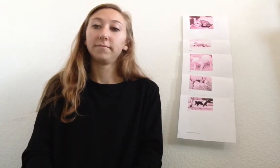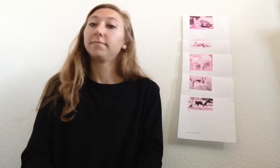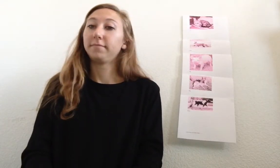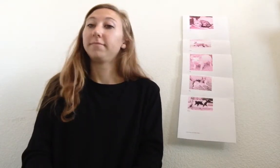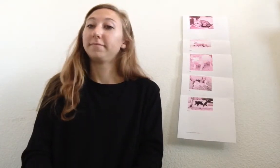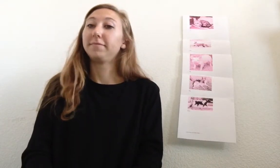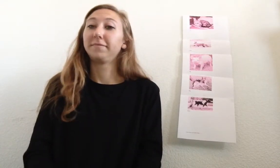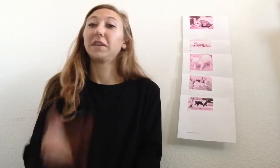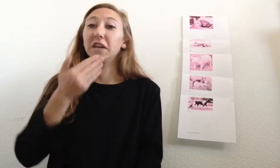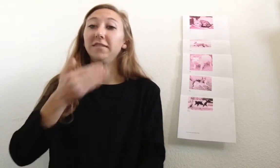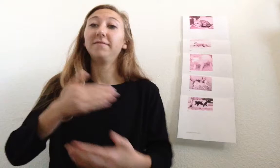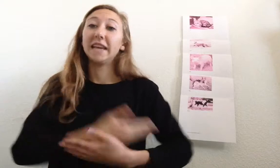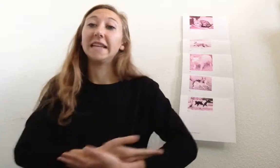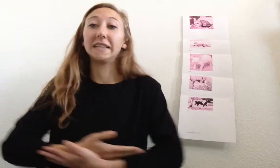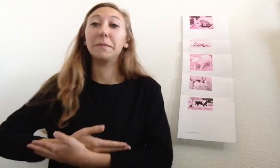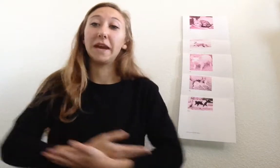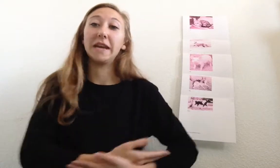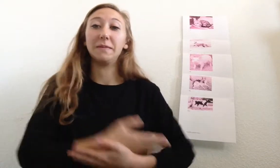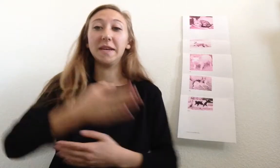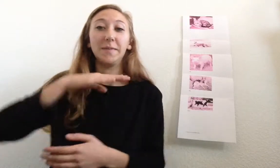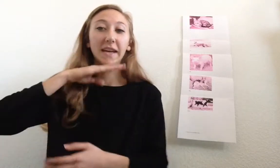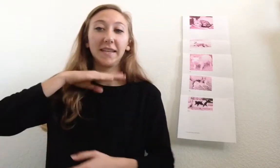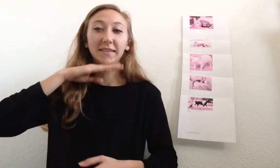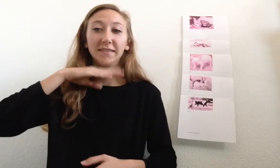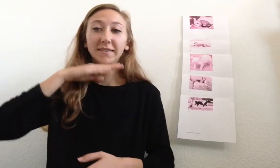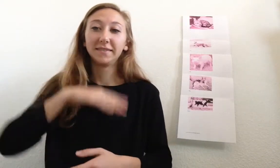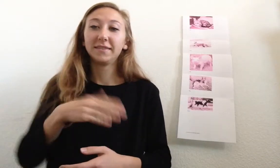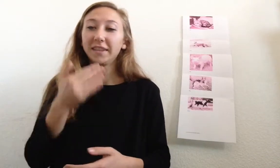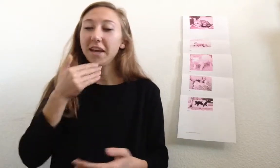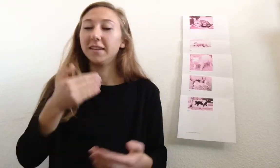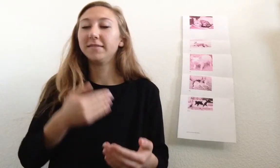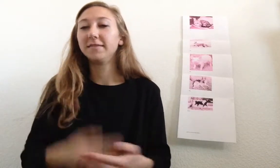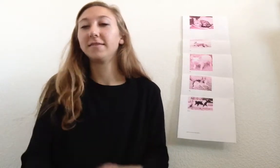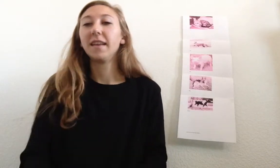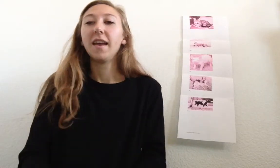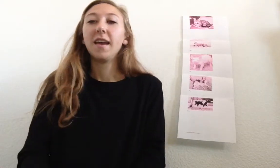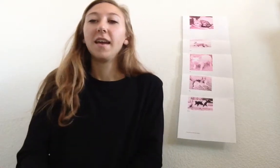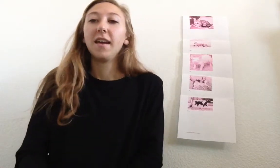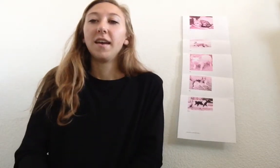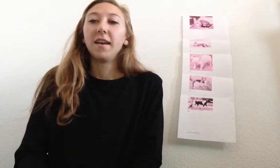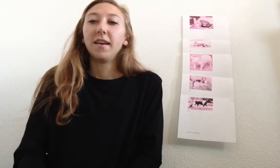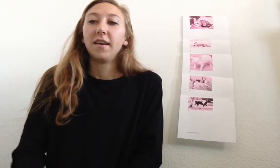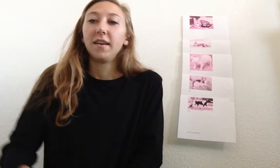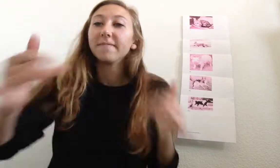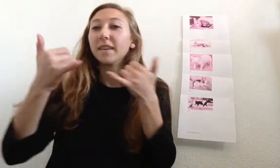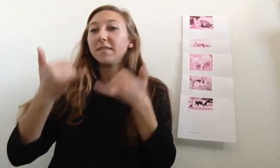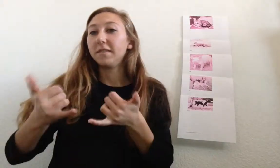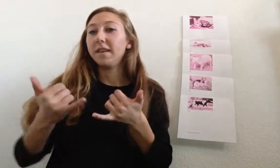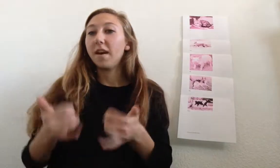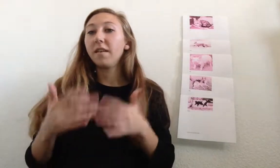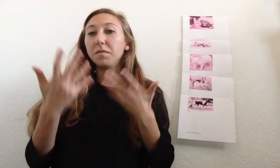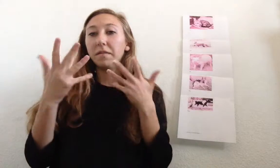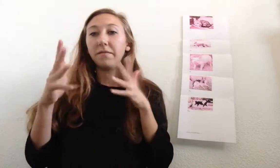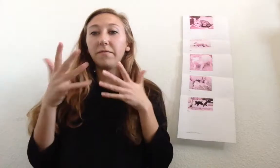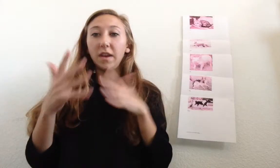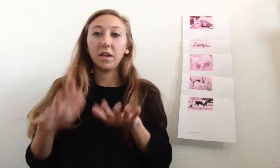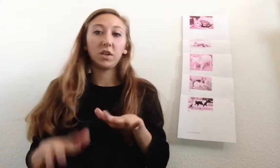Good. It's a baby pig. Good. So, now that we've finished